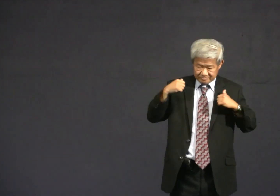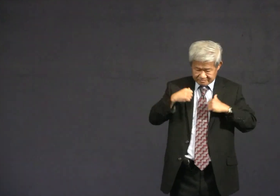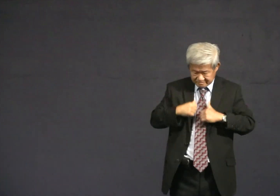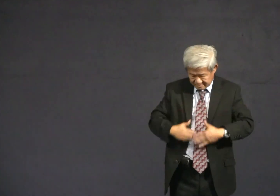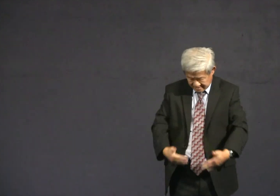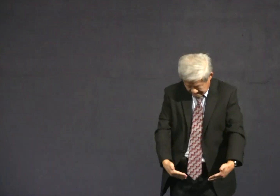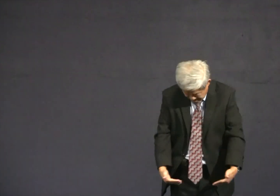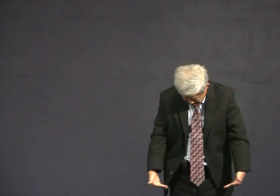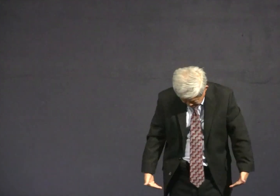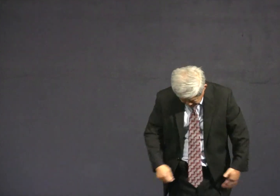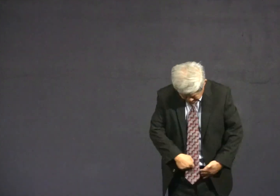know